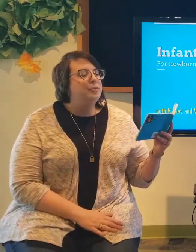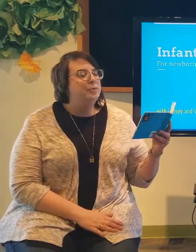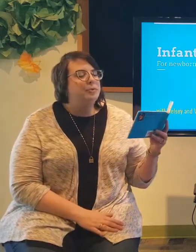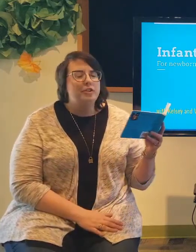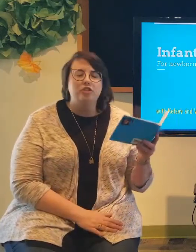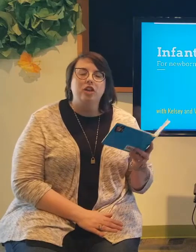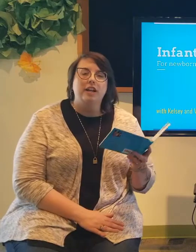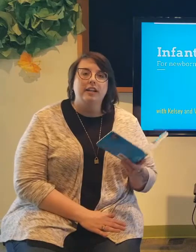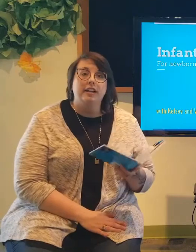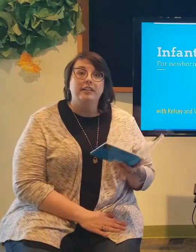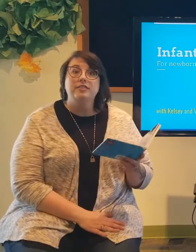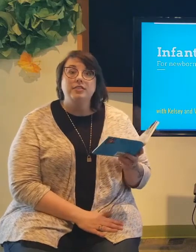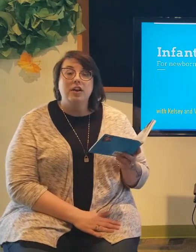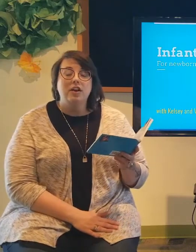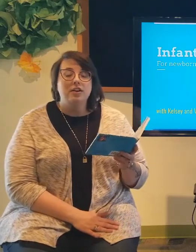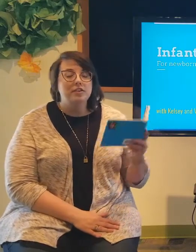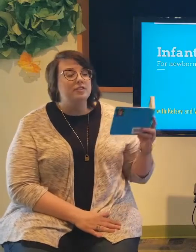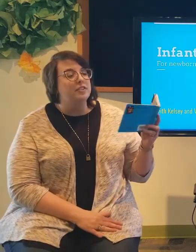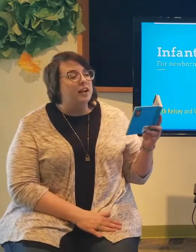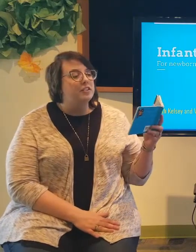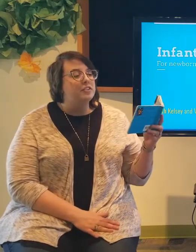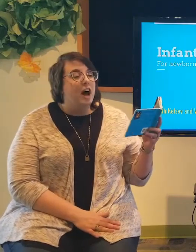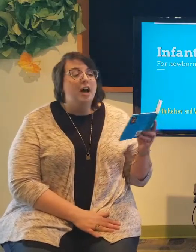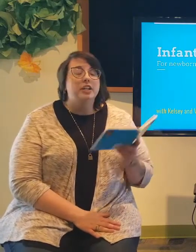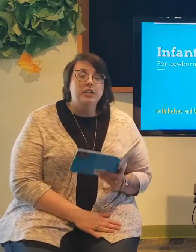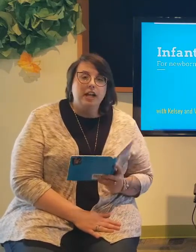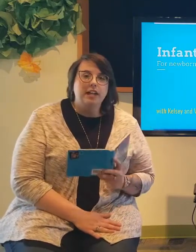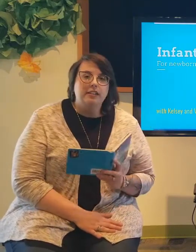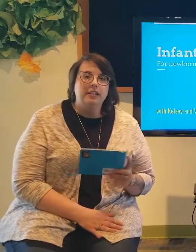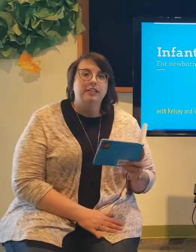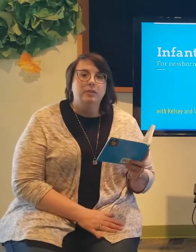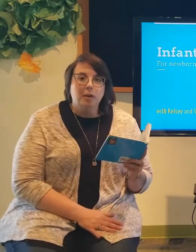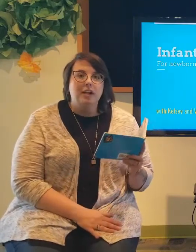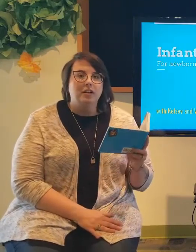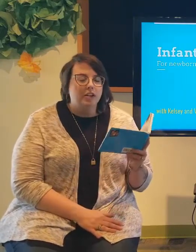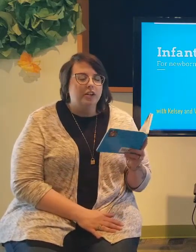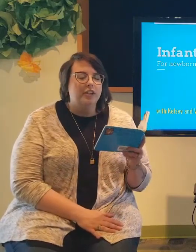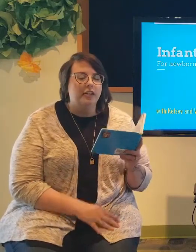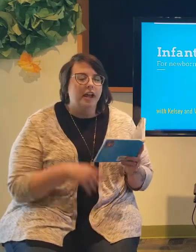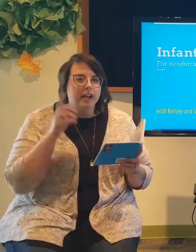is shining and the stars are out. Good night, little whale, good night.